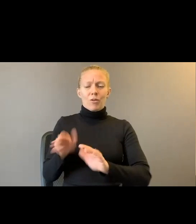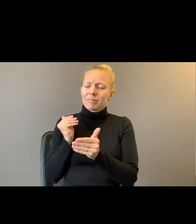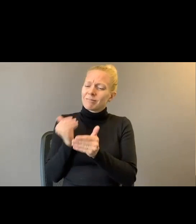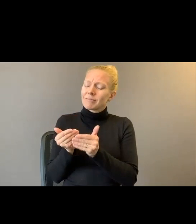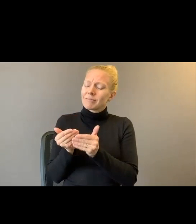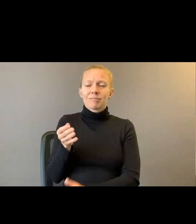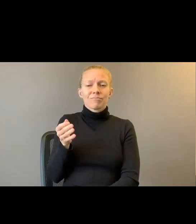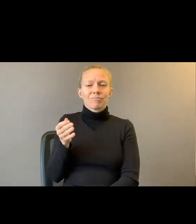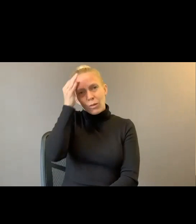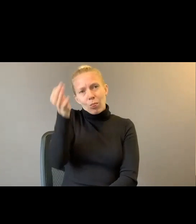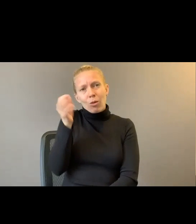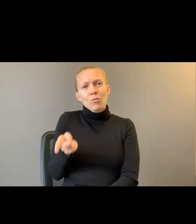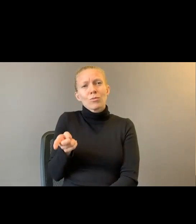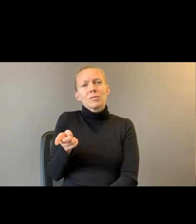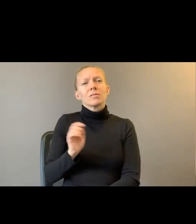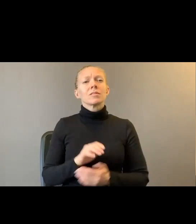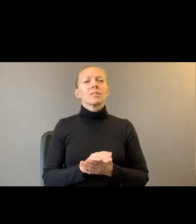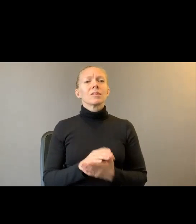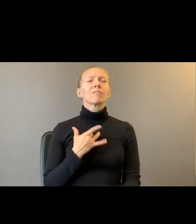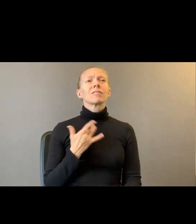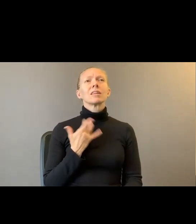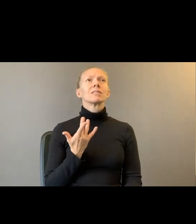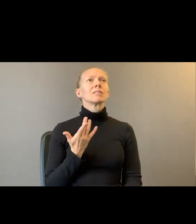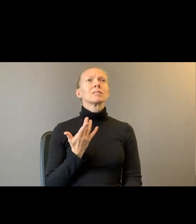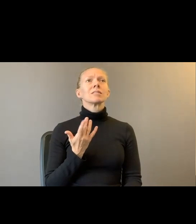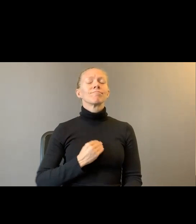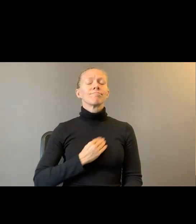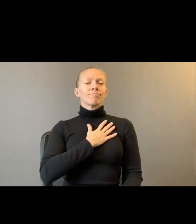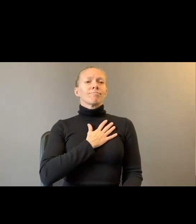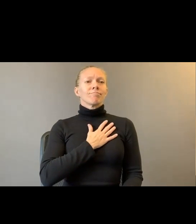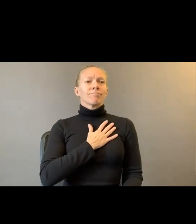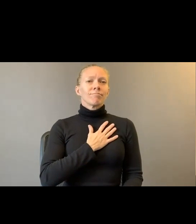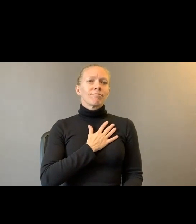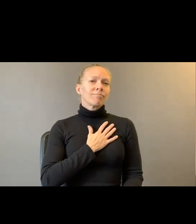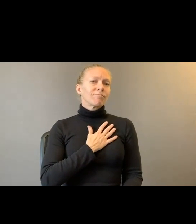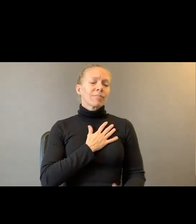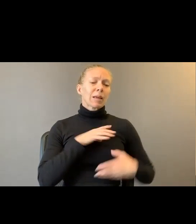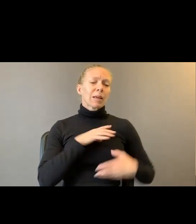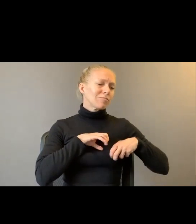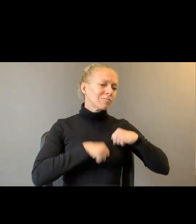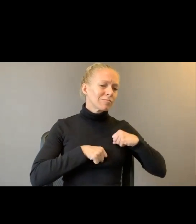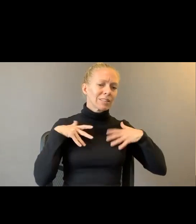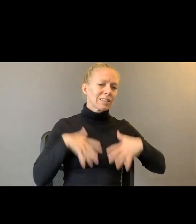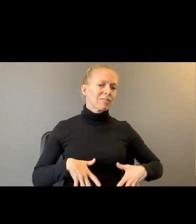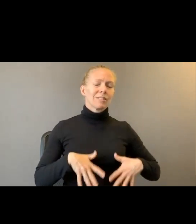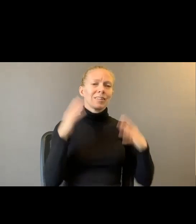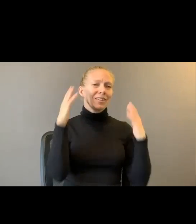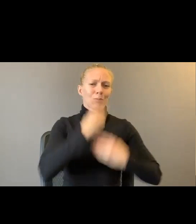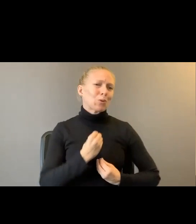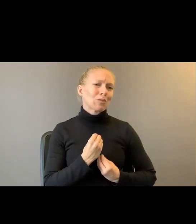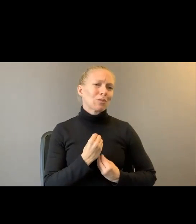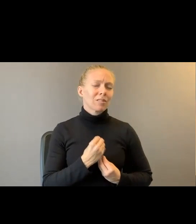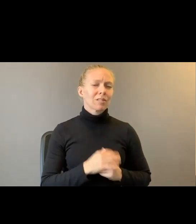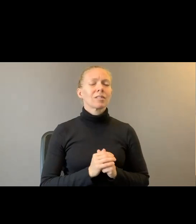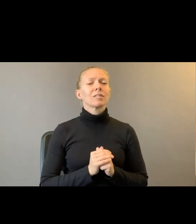vibrant and devastating and beautiful to me. So I just